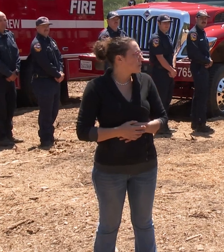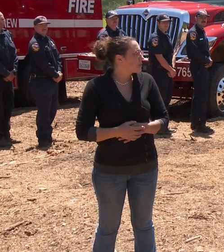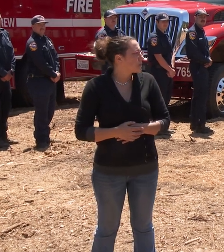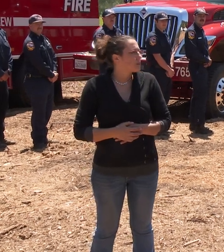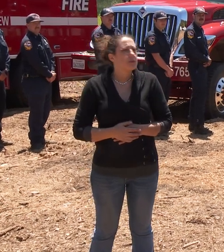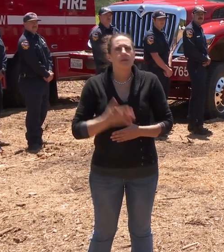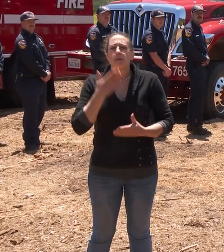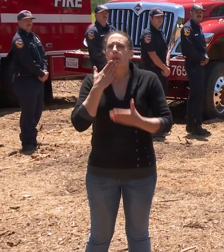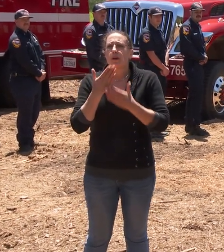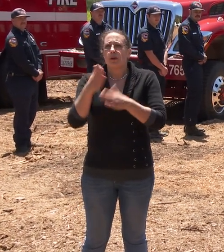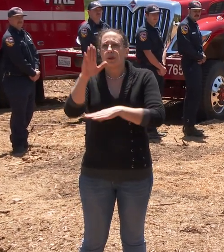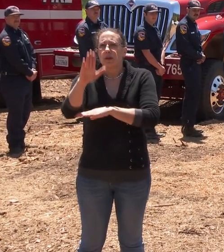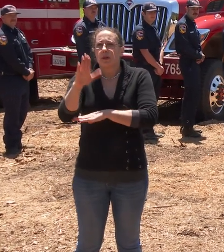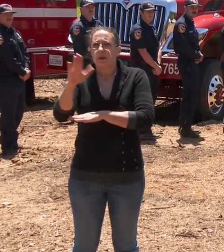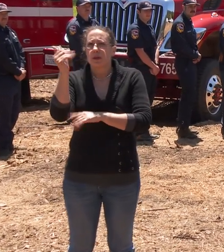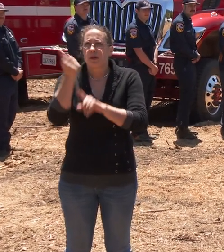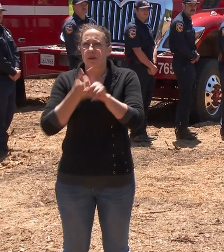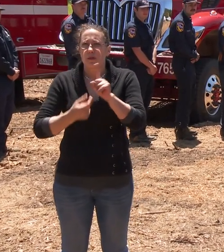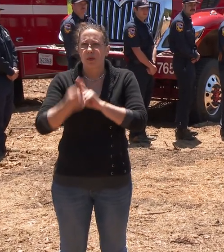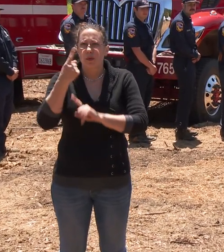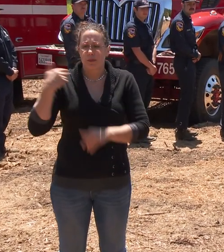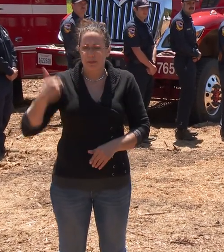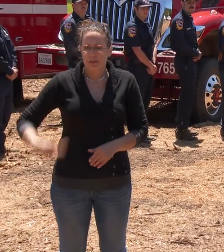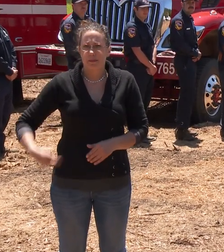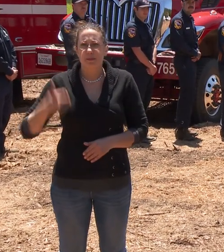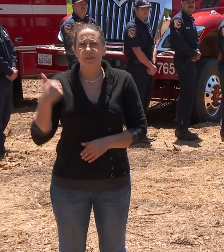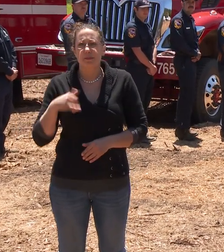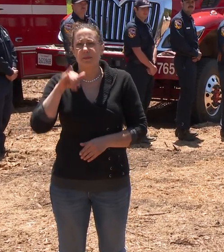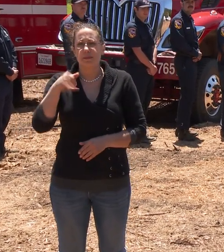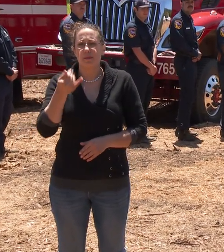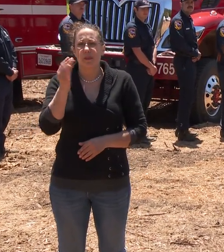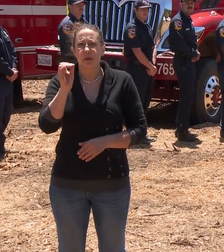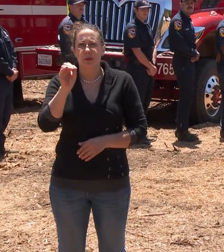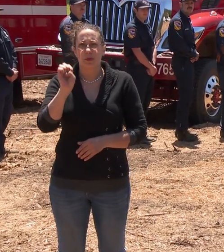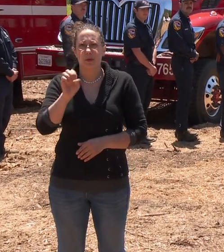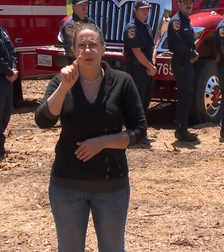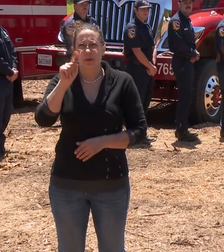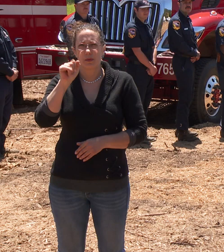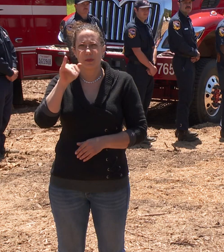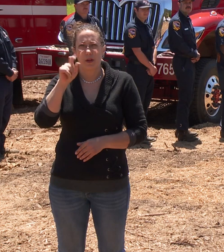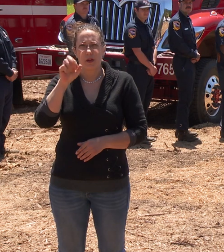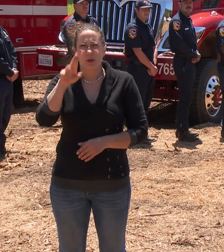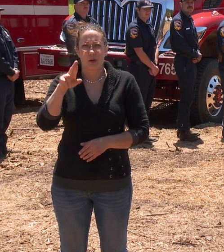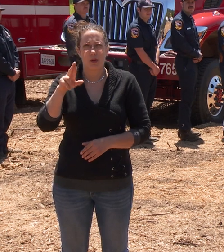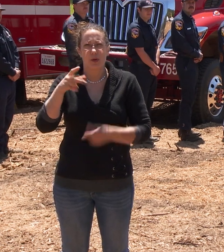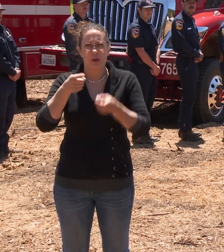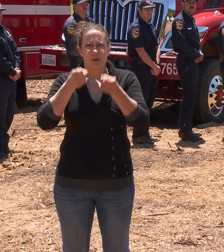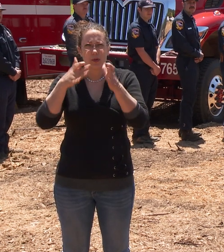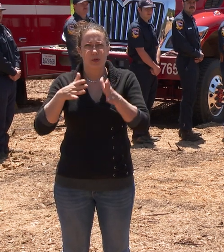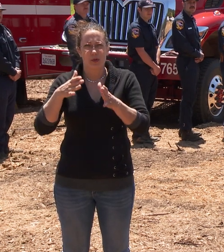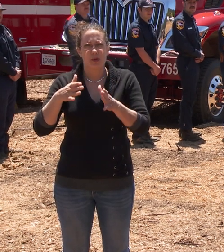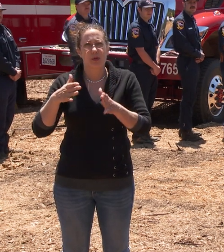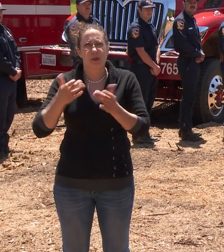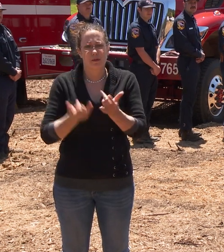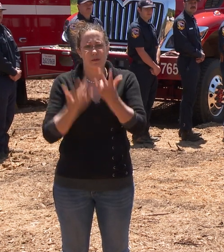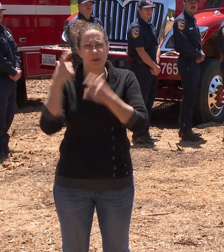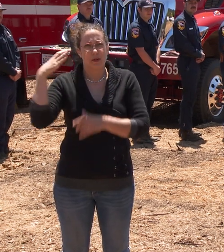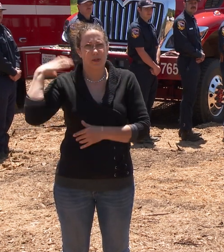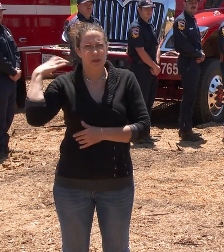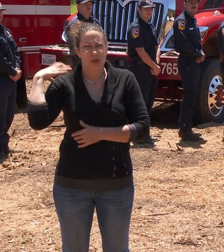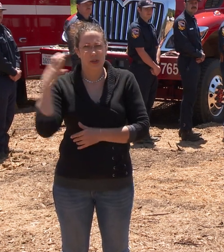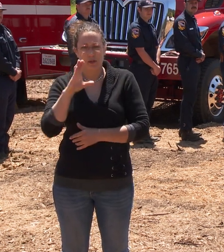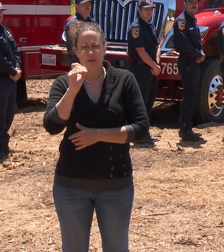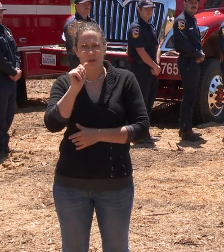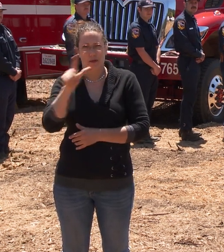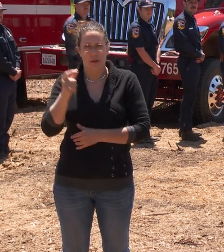Well good afternoon everyone my name is Joe Tyler I'm the Director and Fire Chief at Cal Fire. I want to